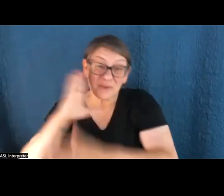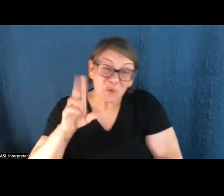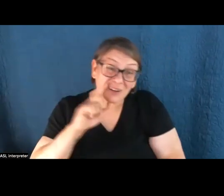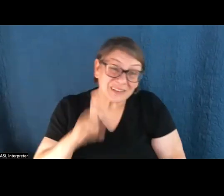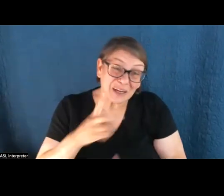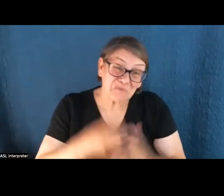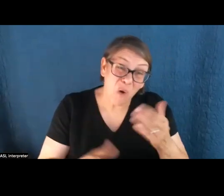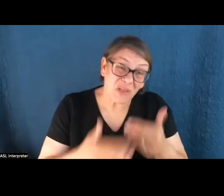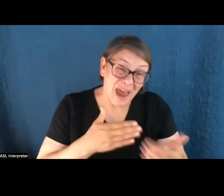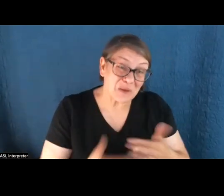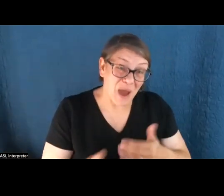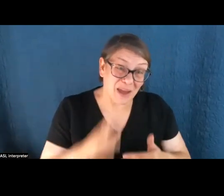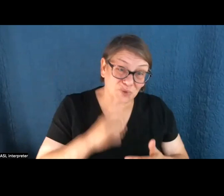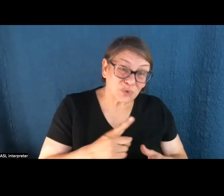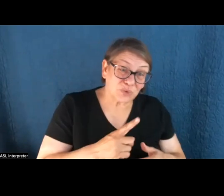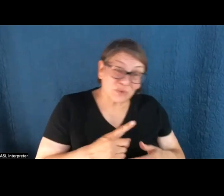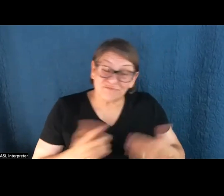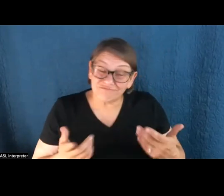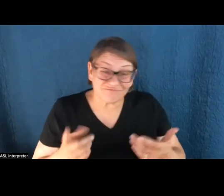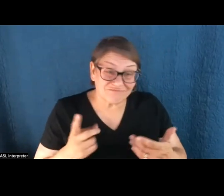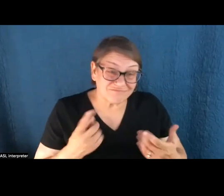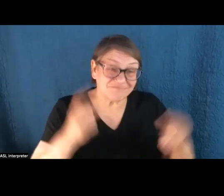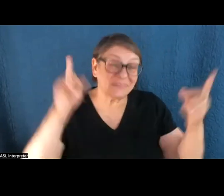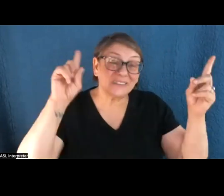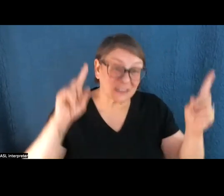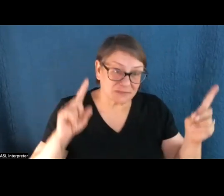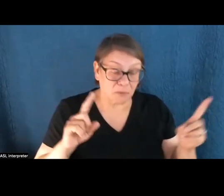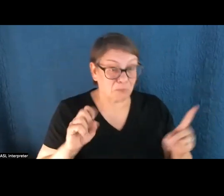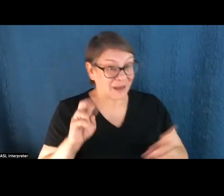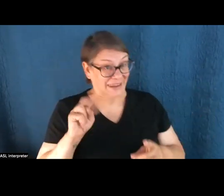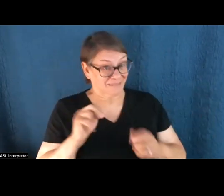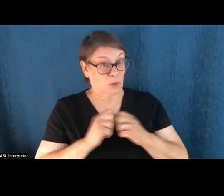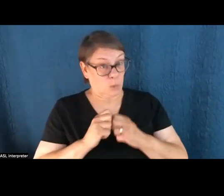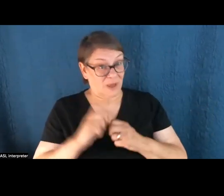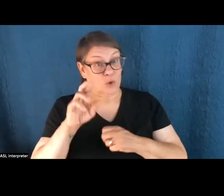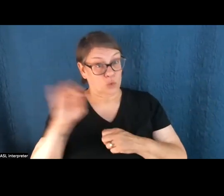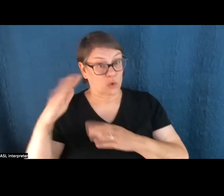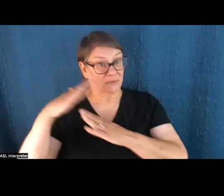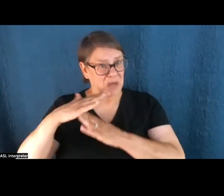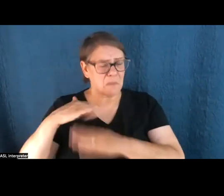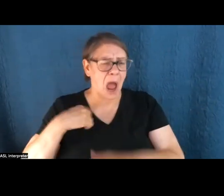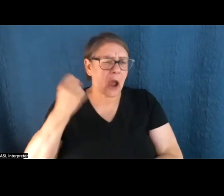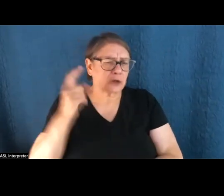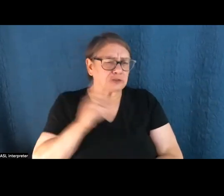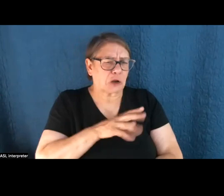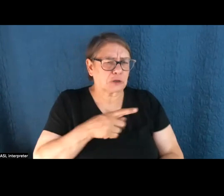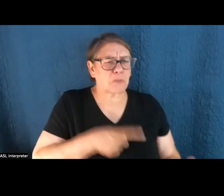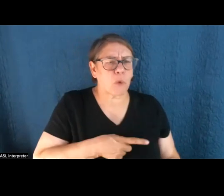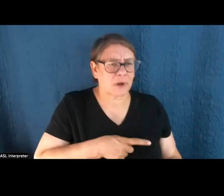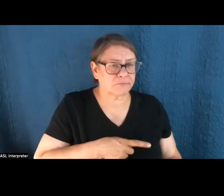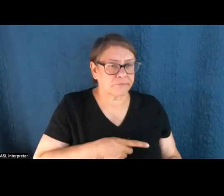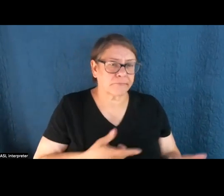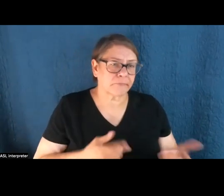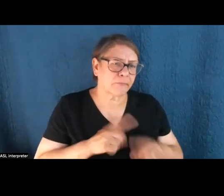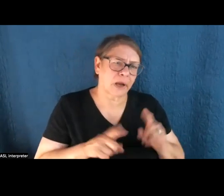big solar in the desert and also rooftops. But, you again, even with that, I got where this guy was coming from. It's hard to tell